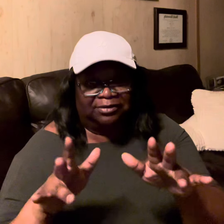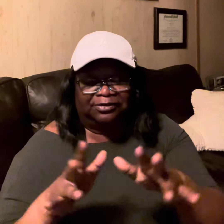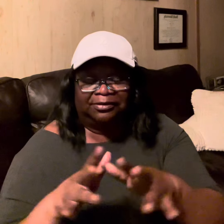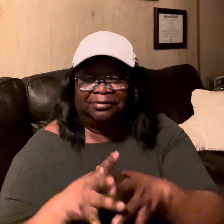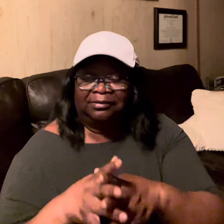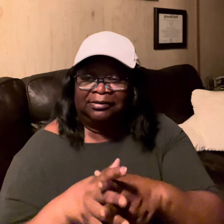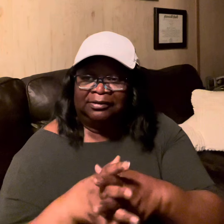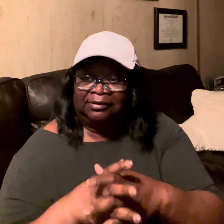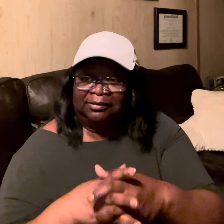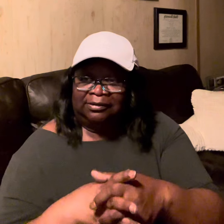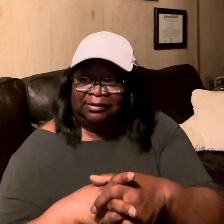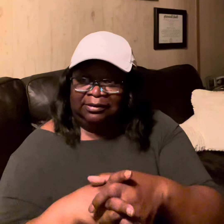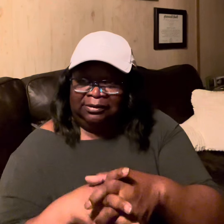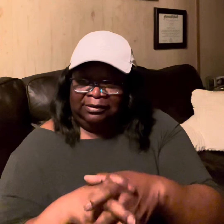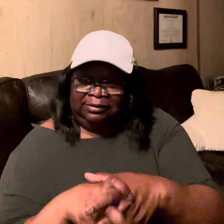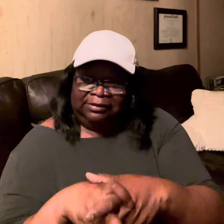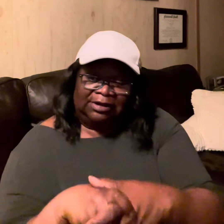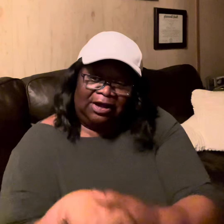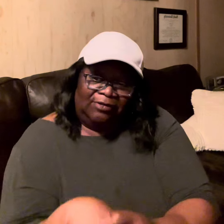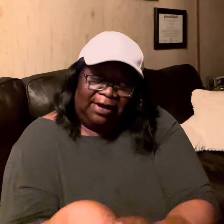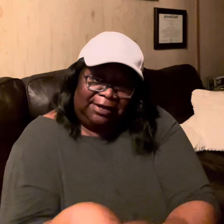so all right